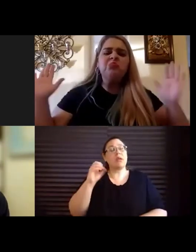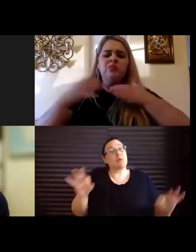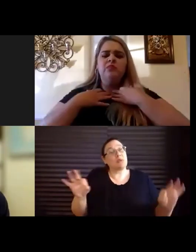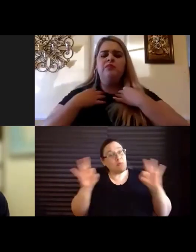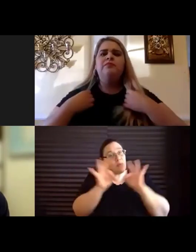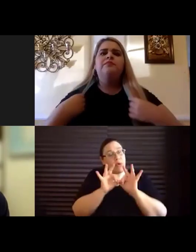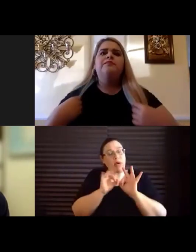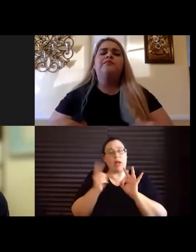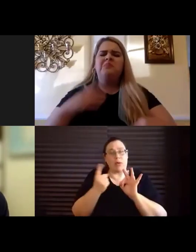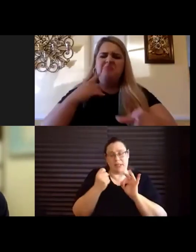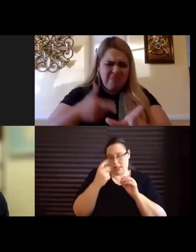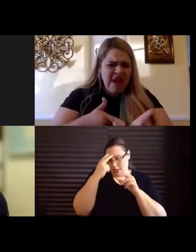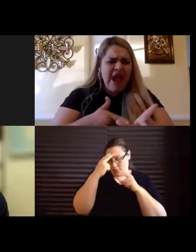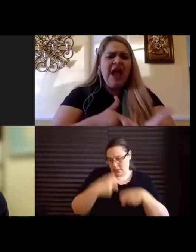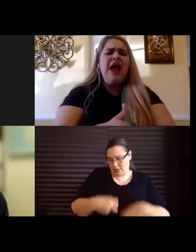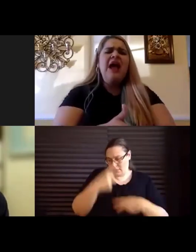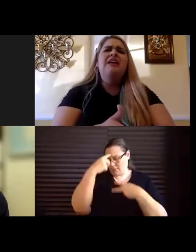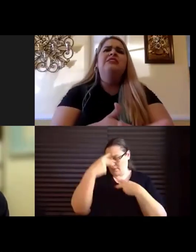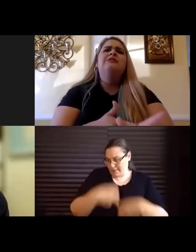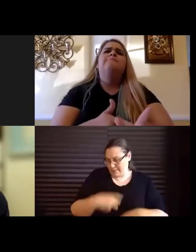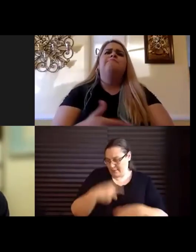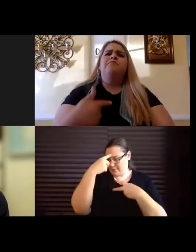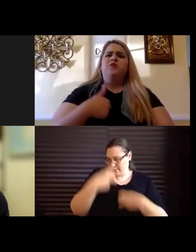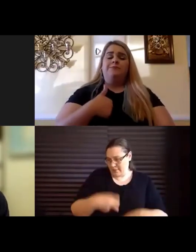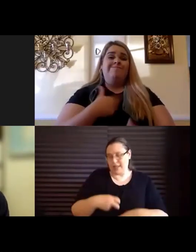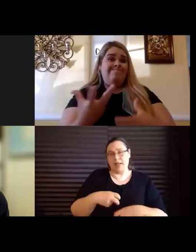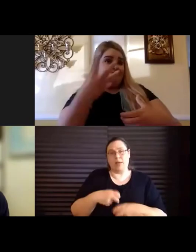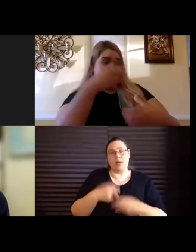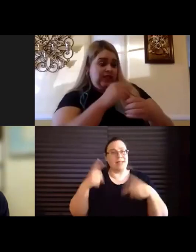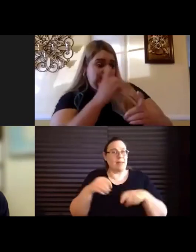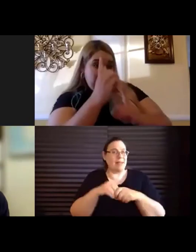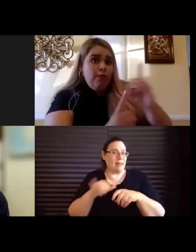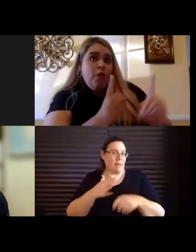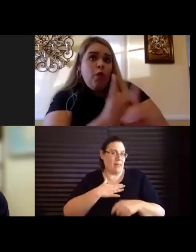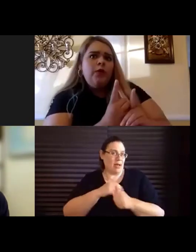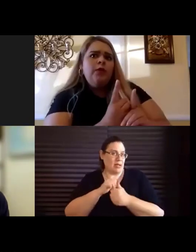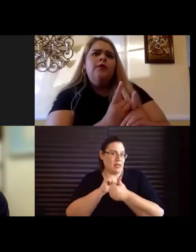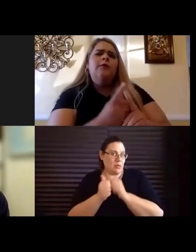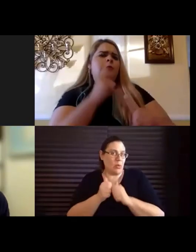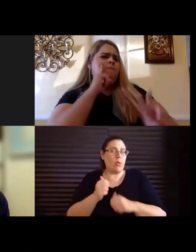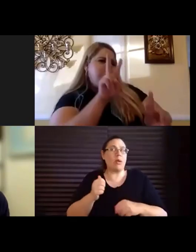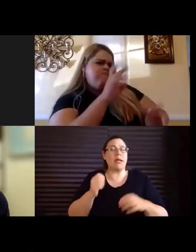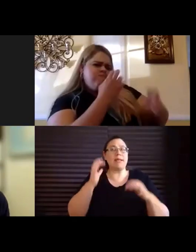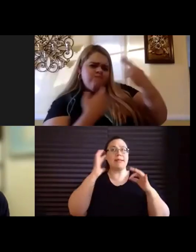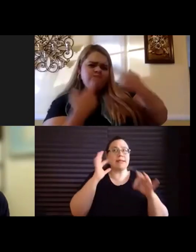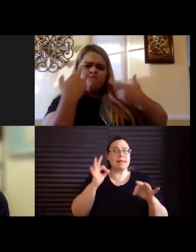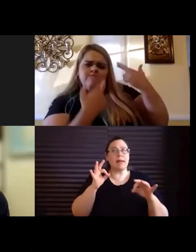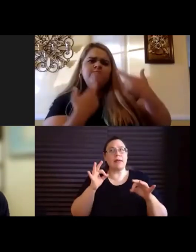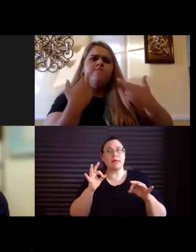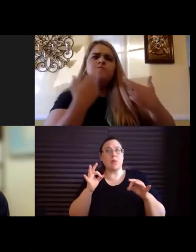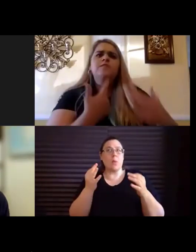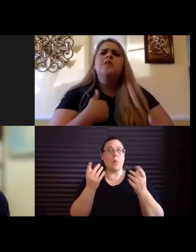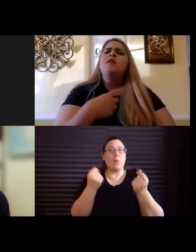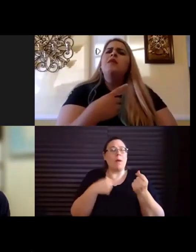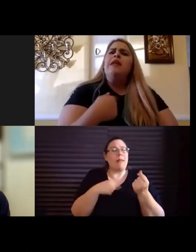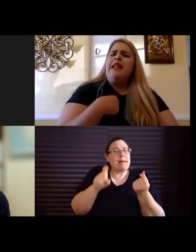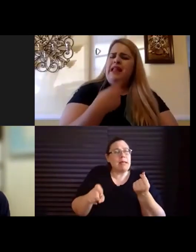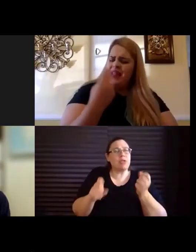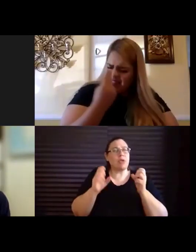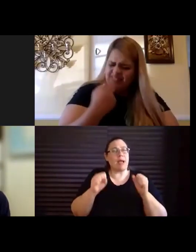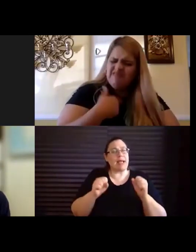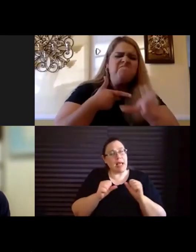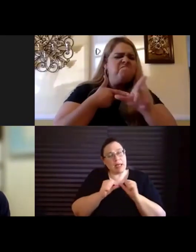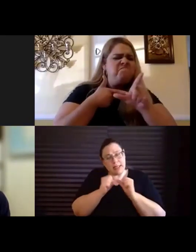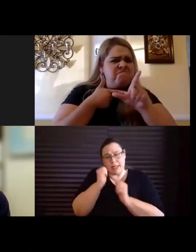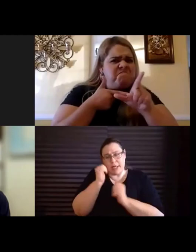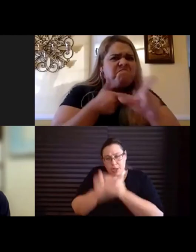reevaluate where I was in the sport and then determine what I needed to be able to continue and have joy in the sport